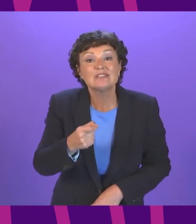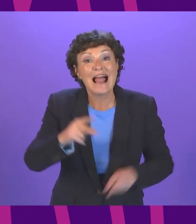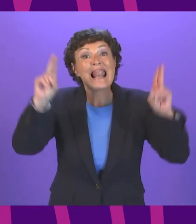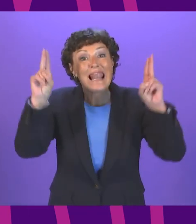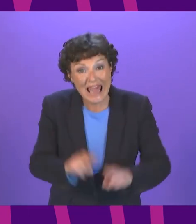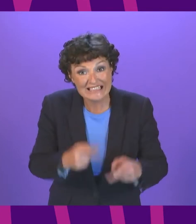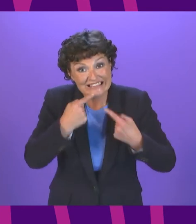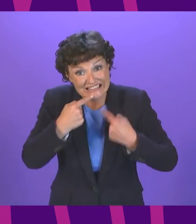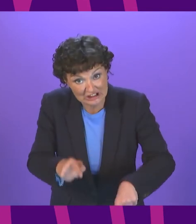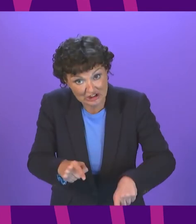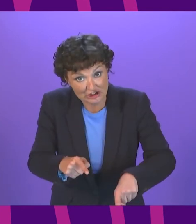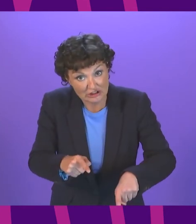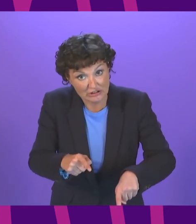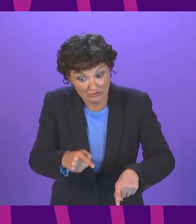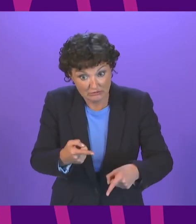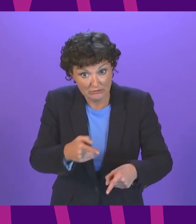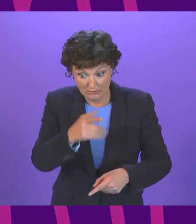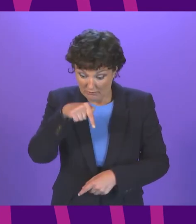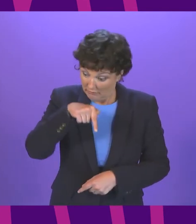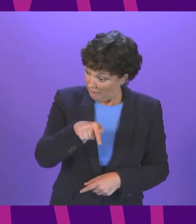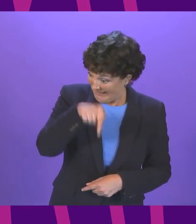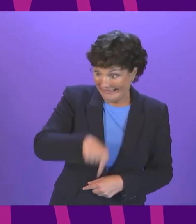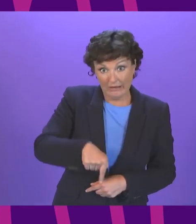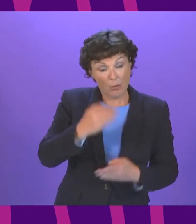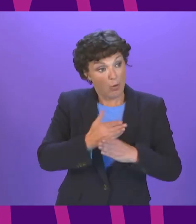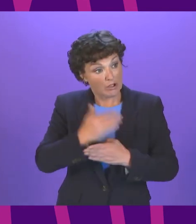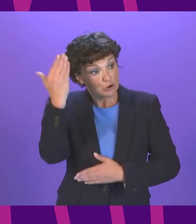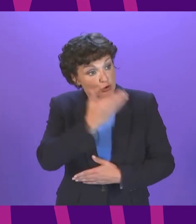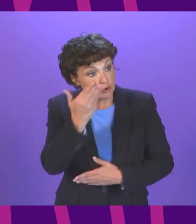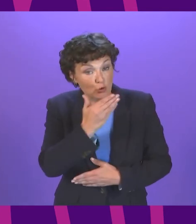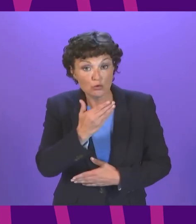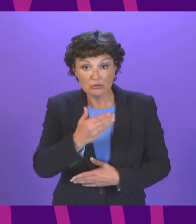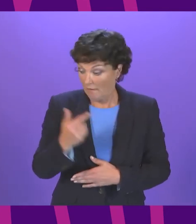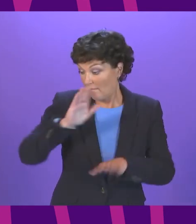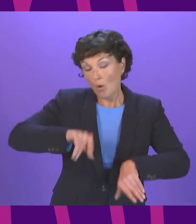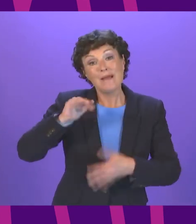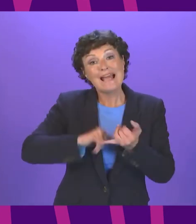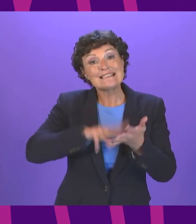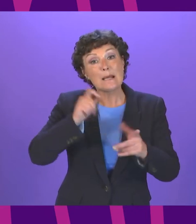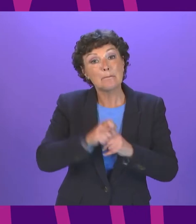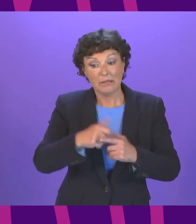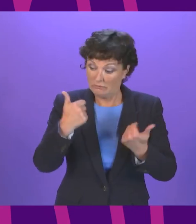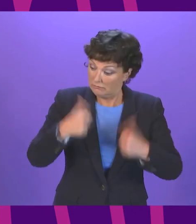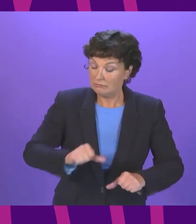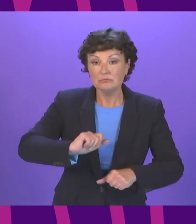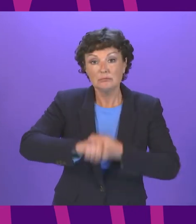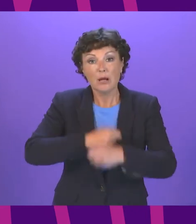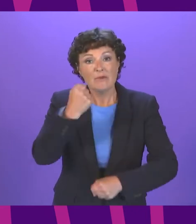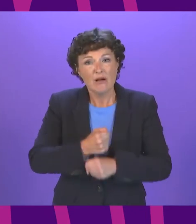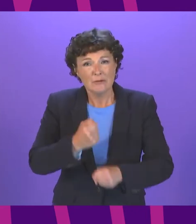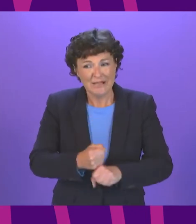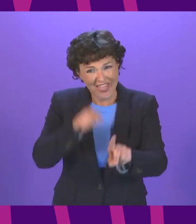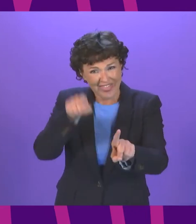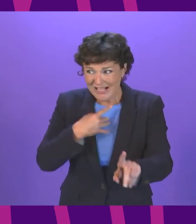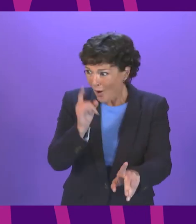,600 teachers have dropped or lost their professional registration over the last five years that is a warning sign to